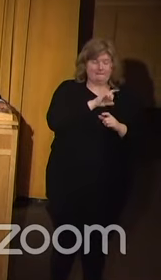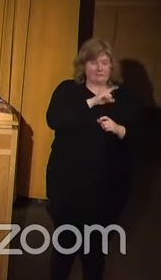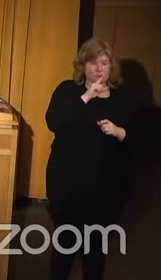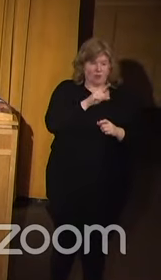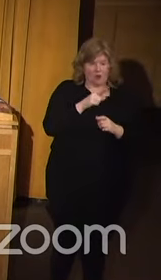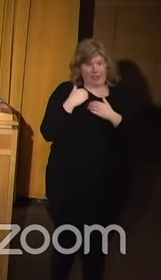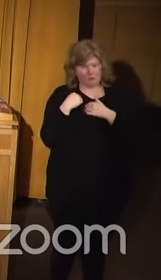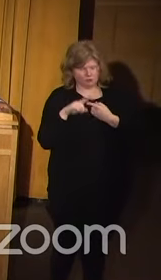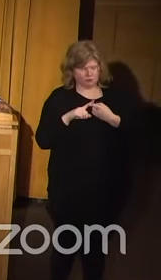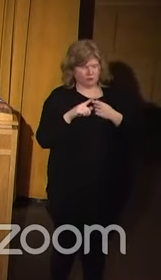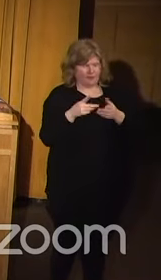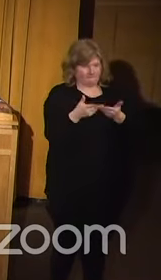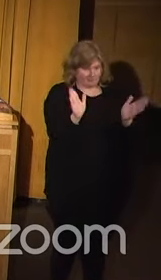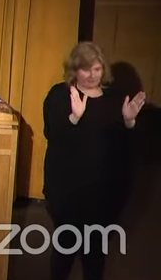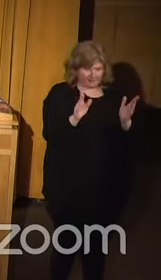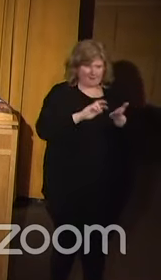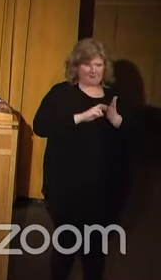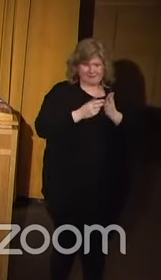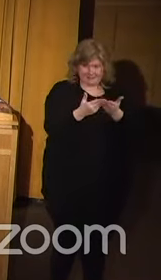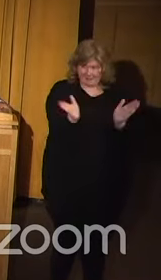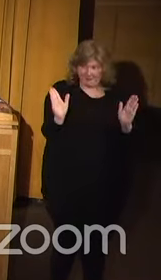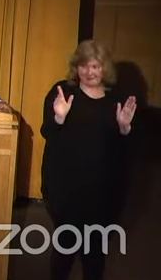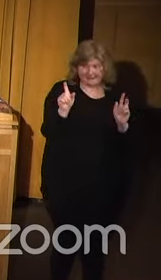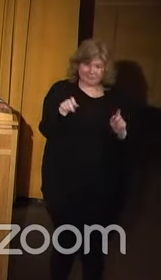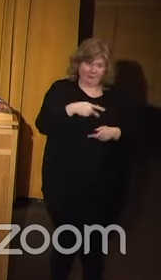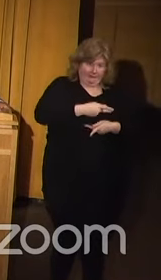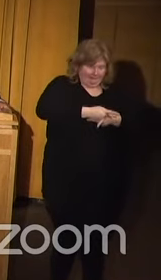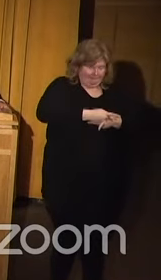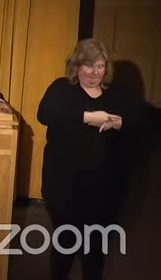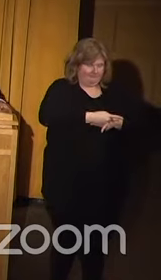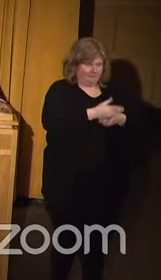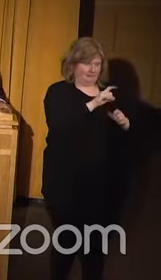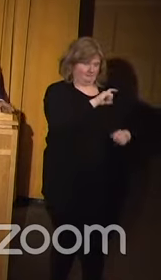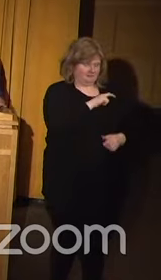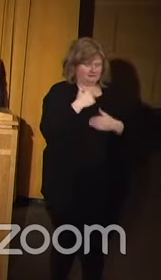public, so the public should be in a position to hold the police accountable.